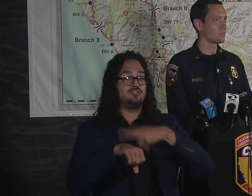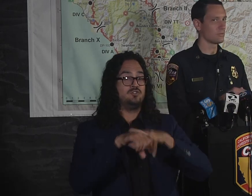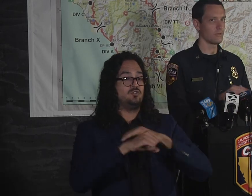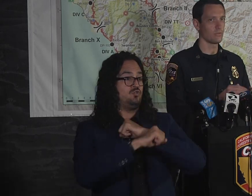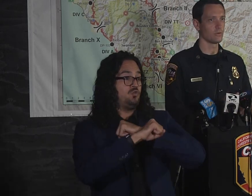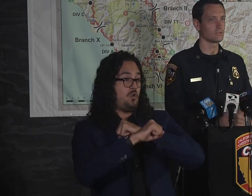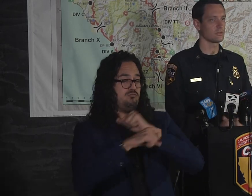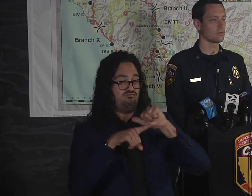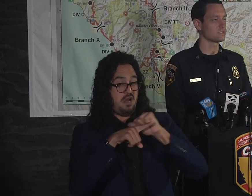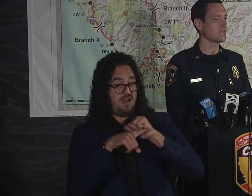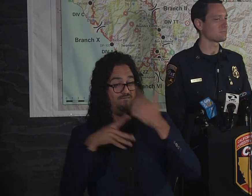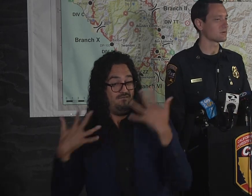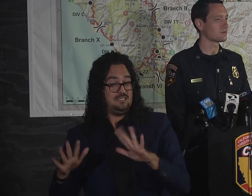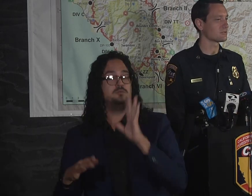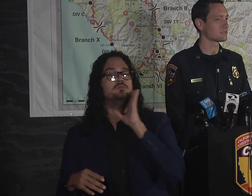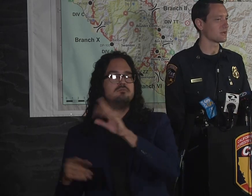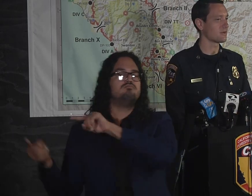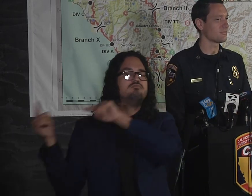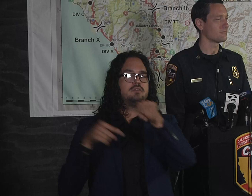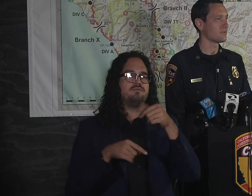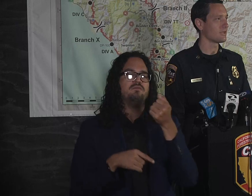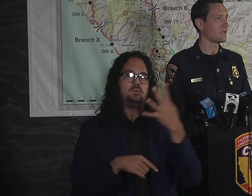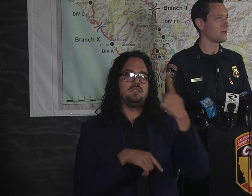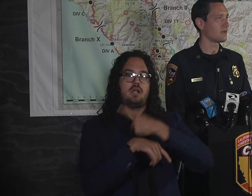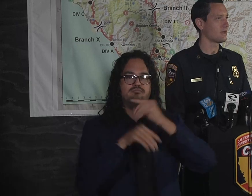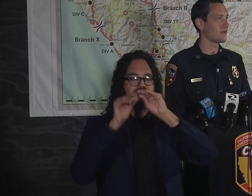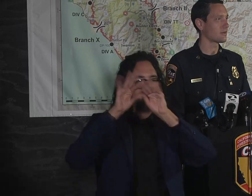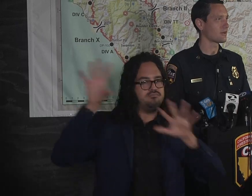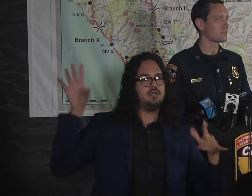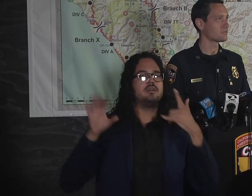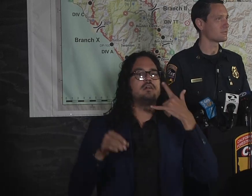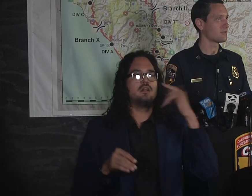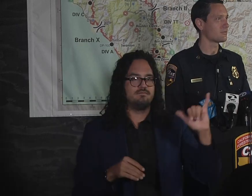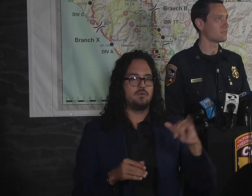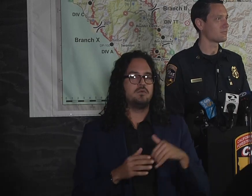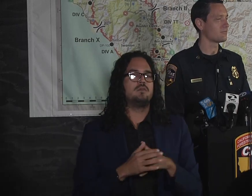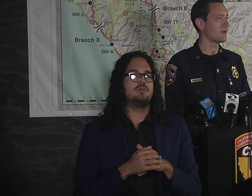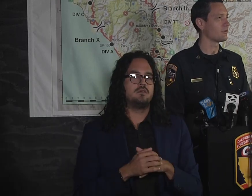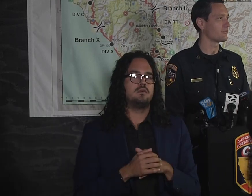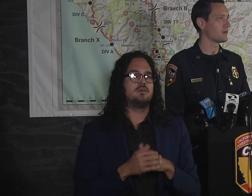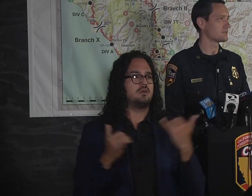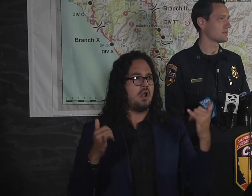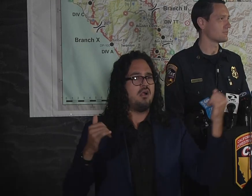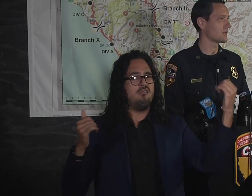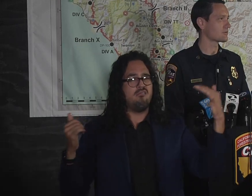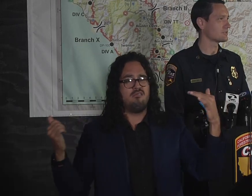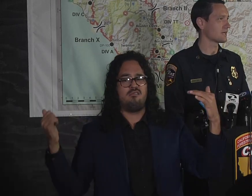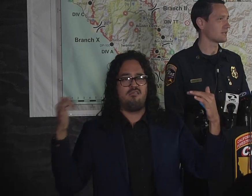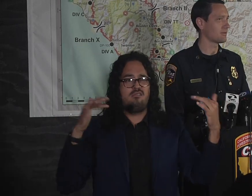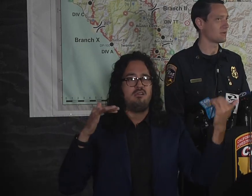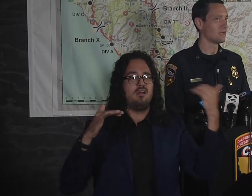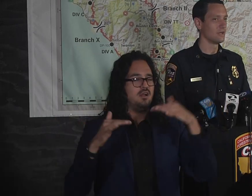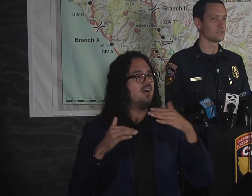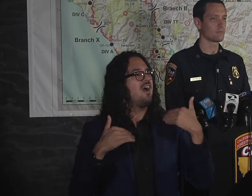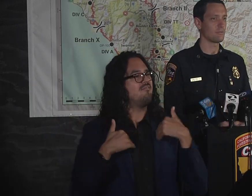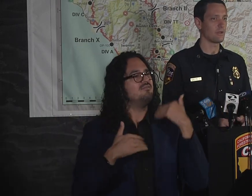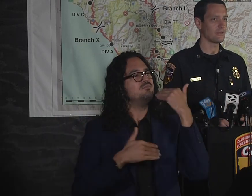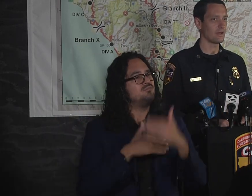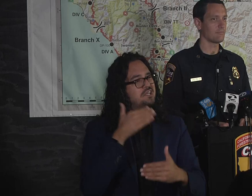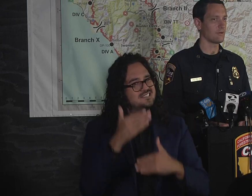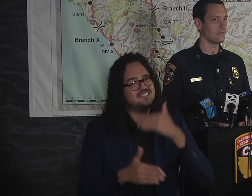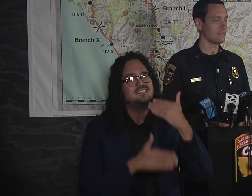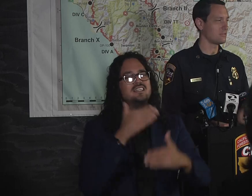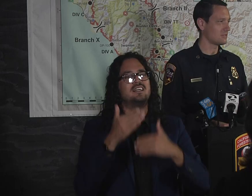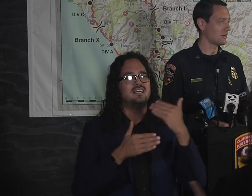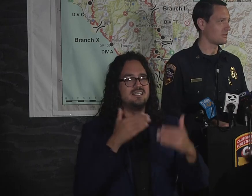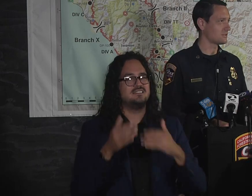steps are just kind of vital for us to increase that containment. Just remember,